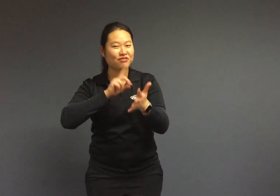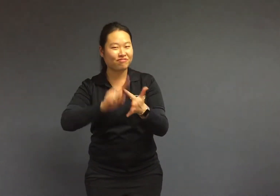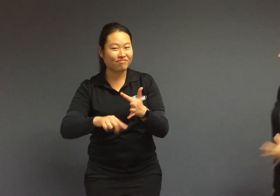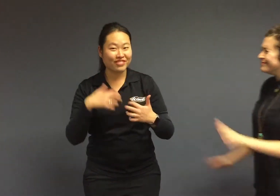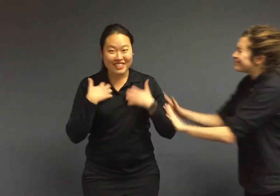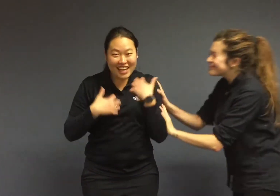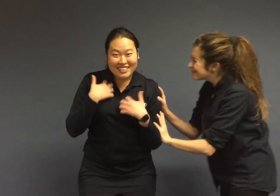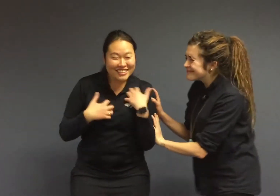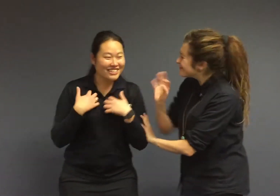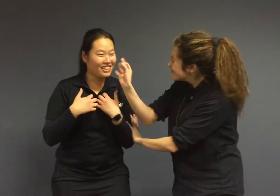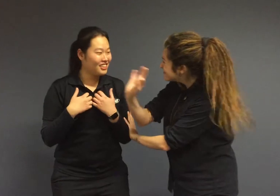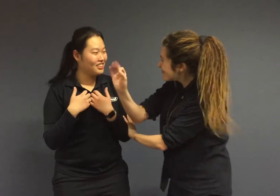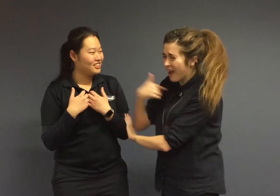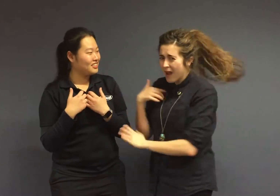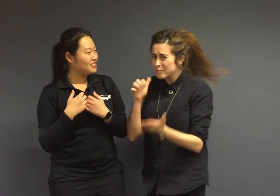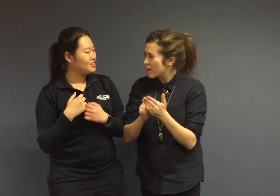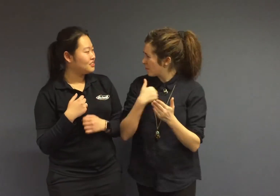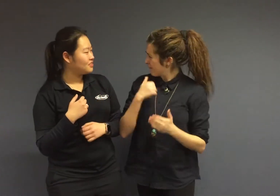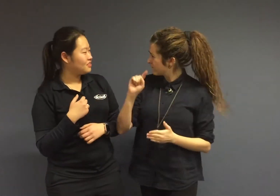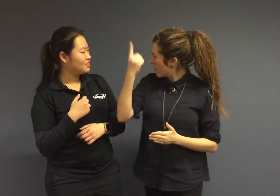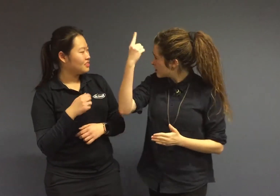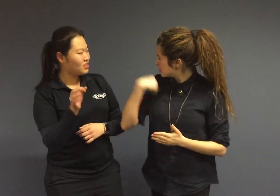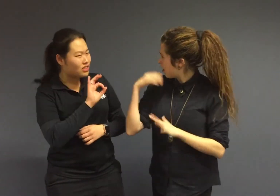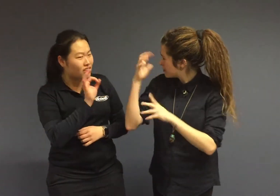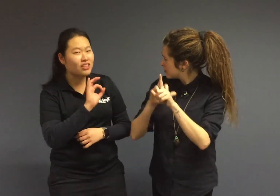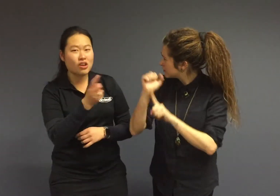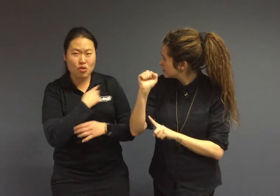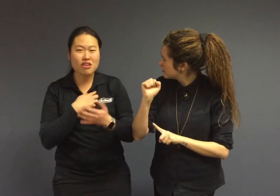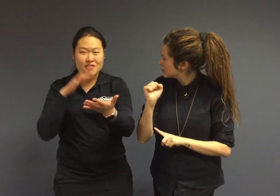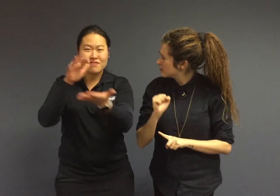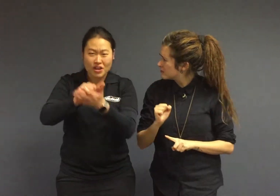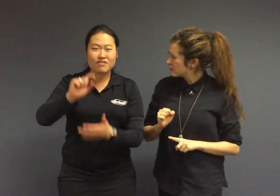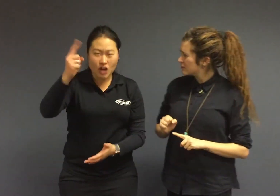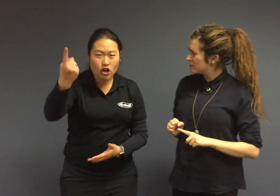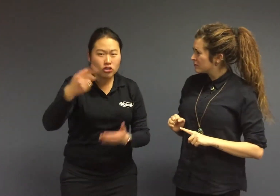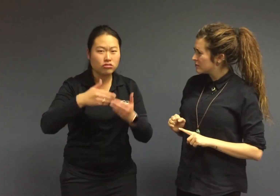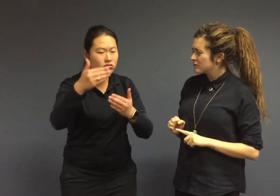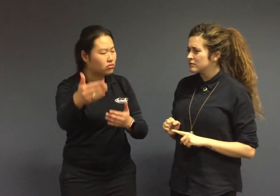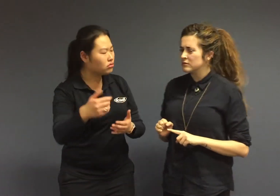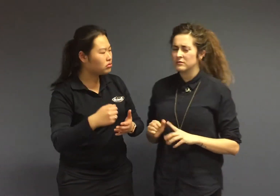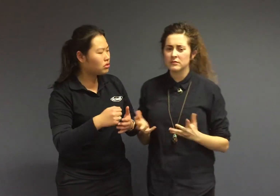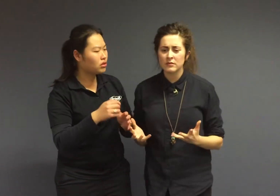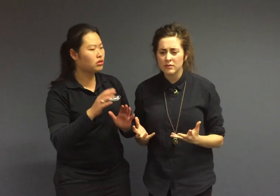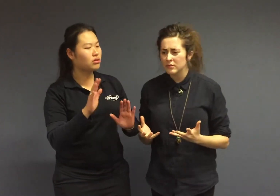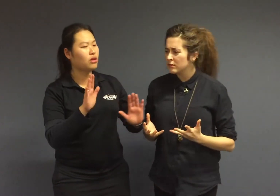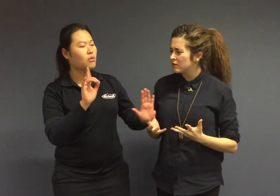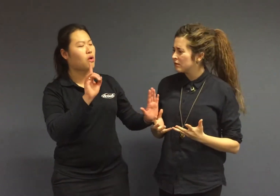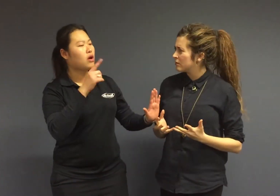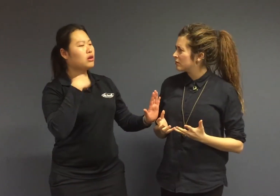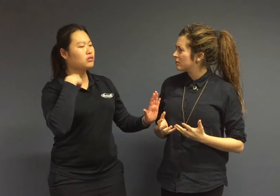15th of June. No, the Auslan catch-up was organised first, no the fundraising event was organised first,